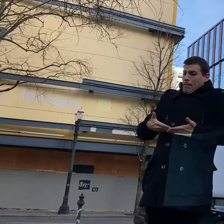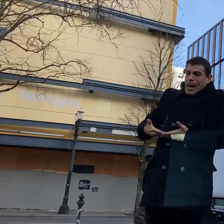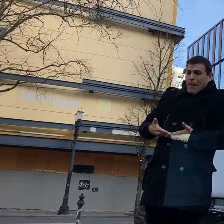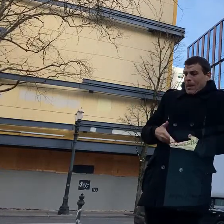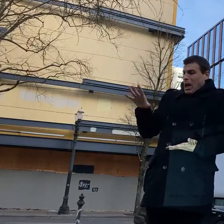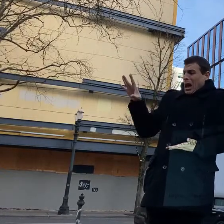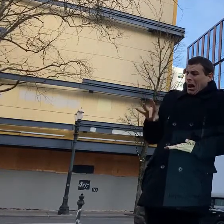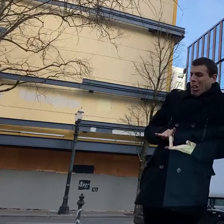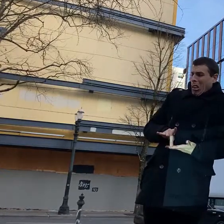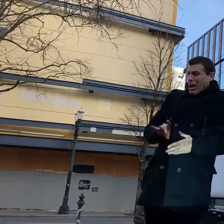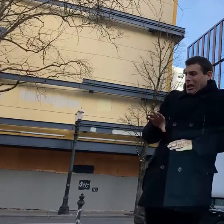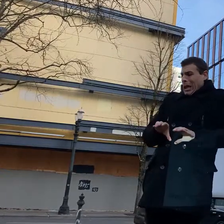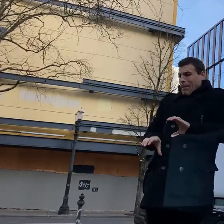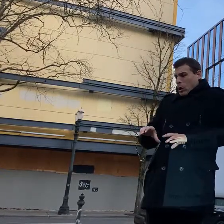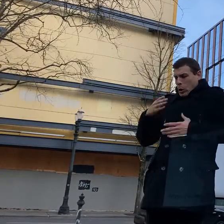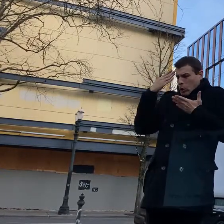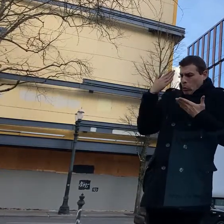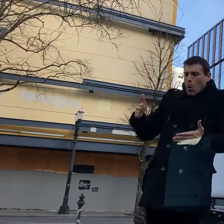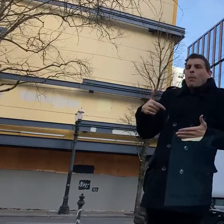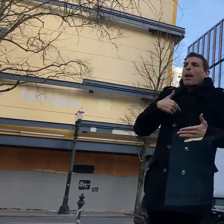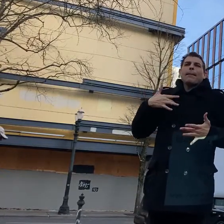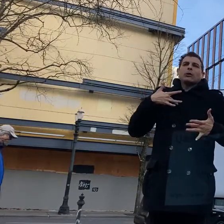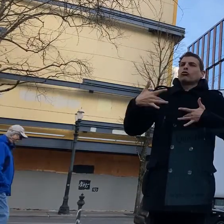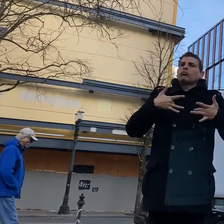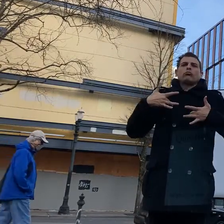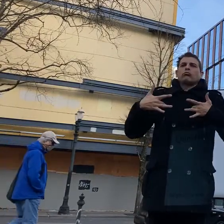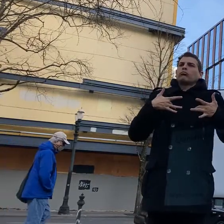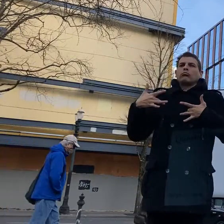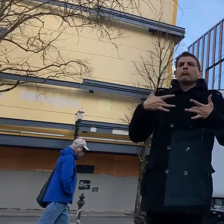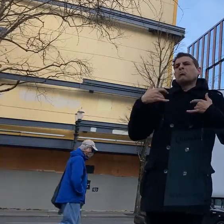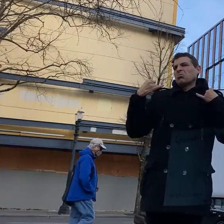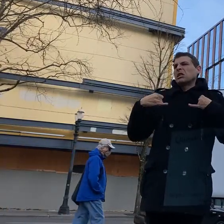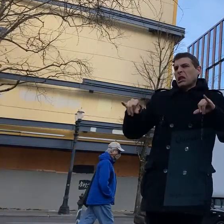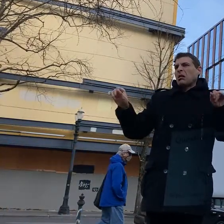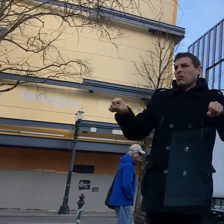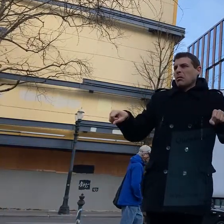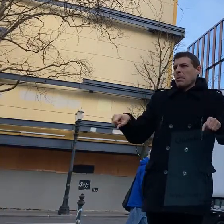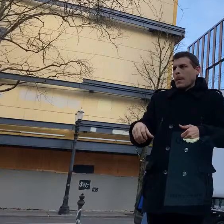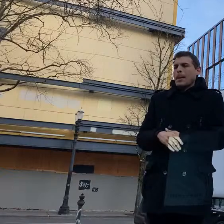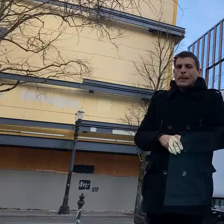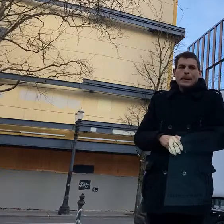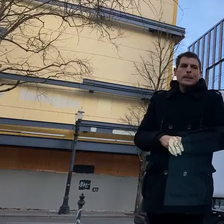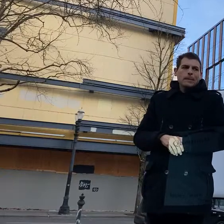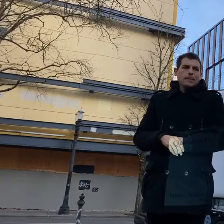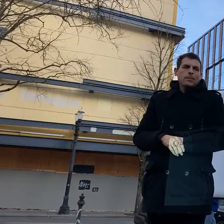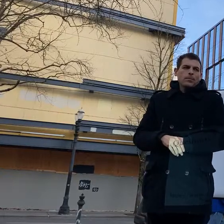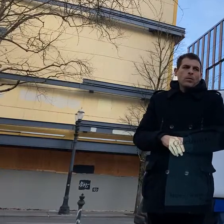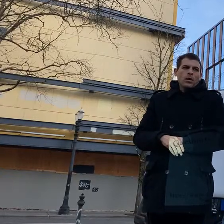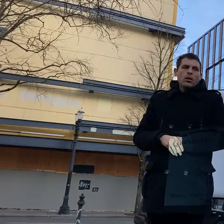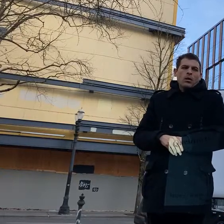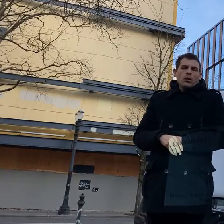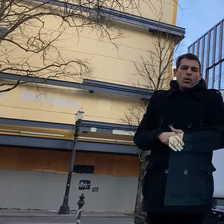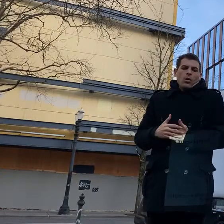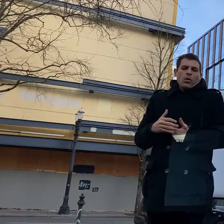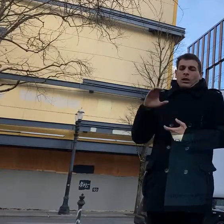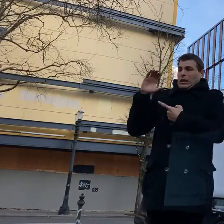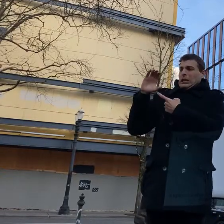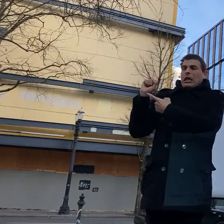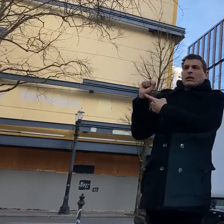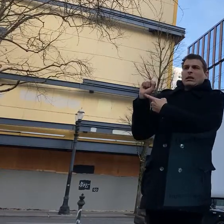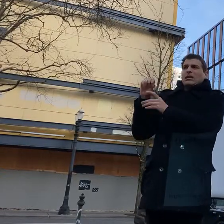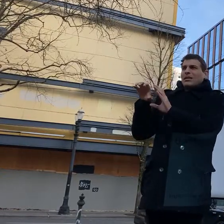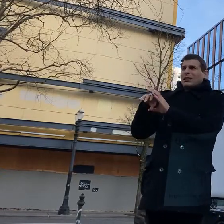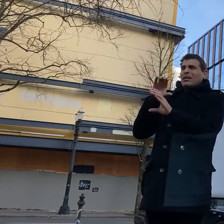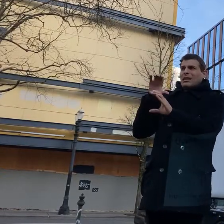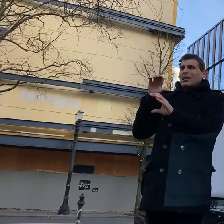remediating surfaces um that have been impacted by chemical weapons so like the park that we're standing on